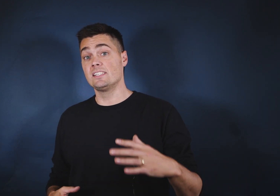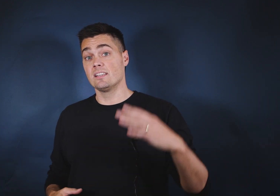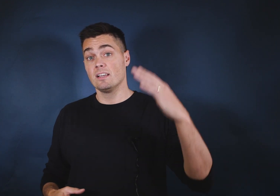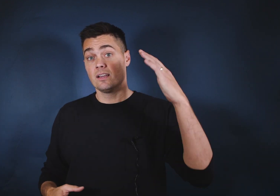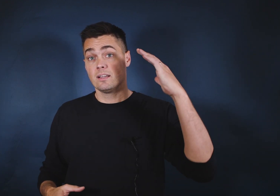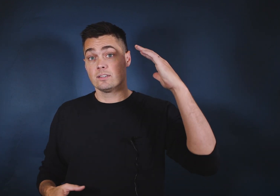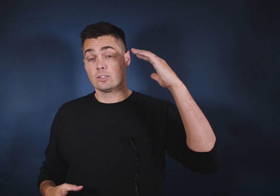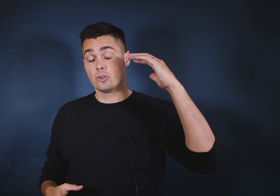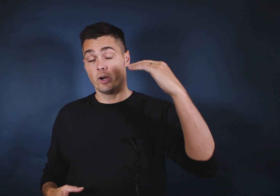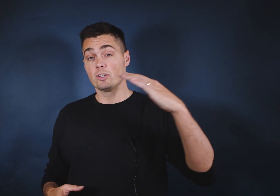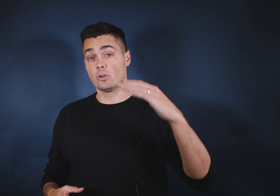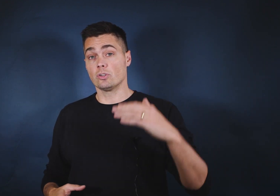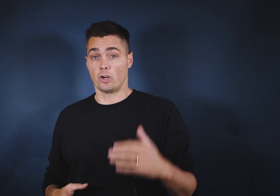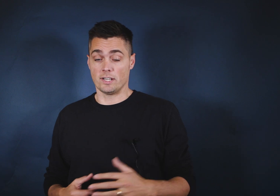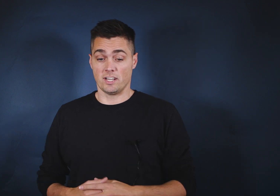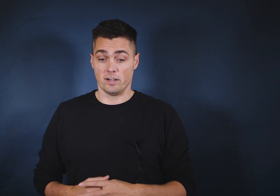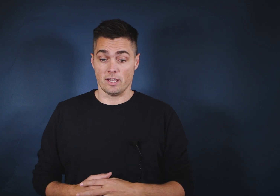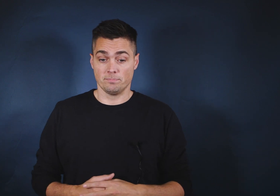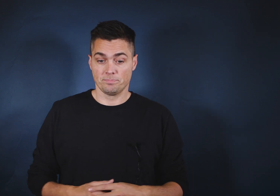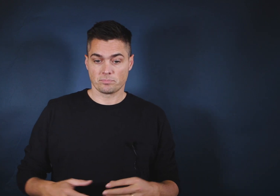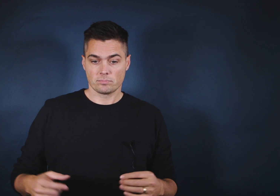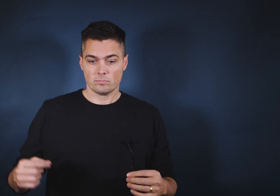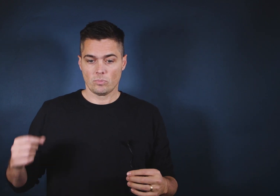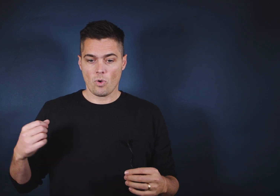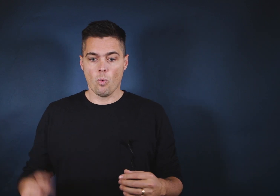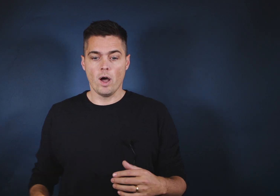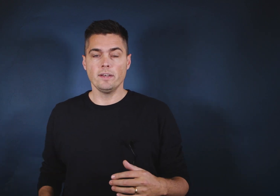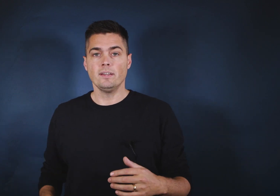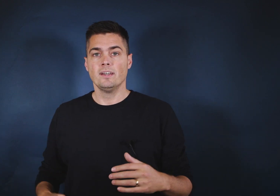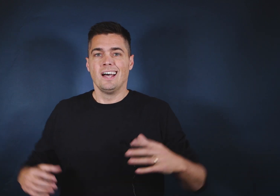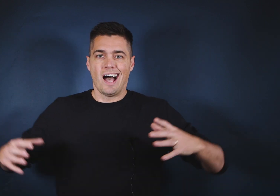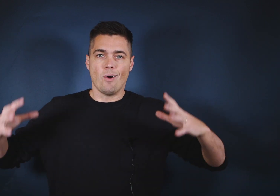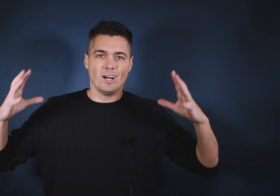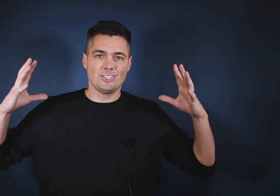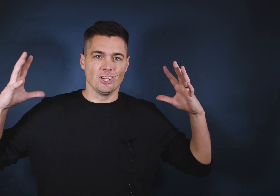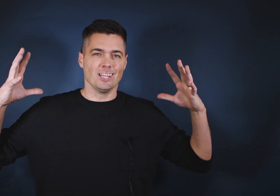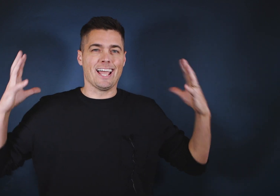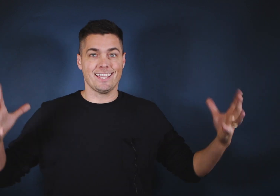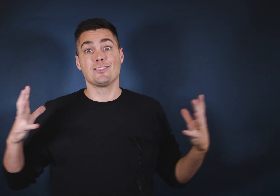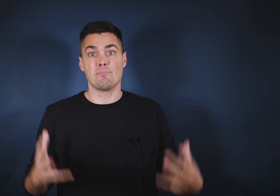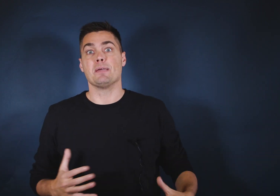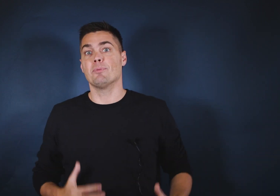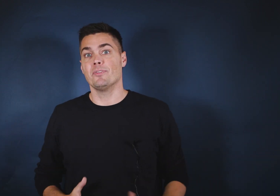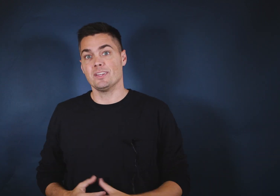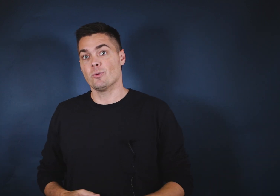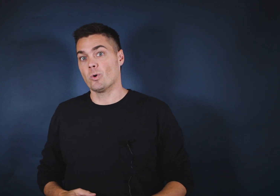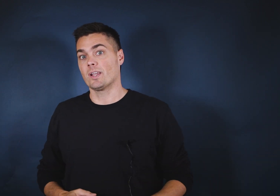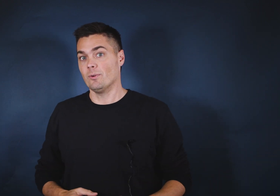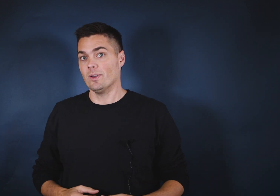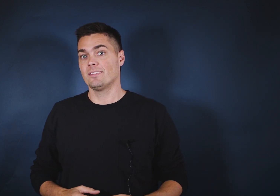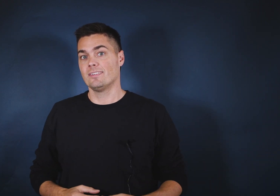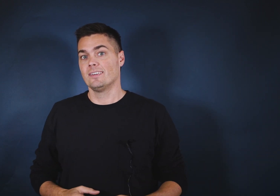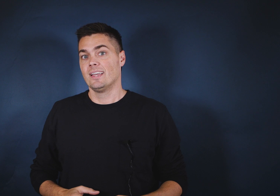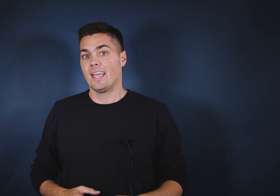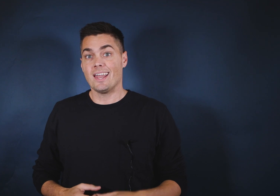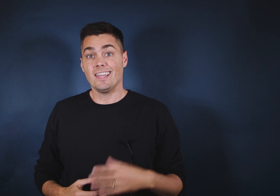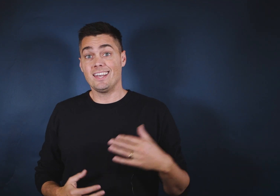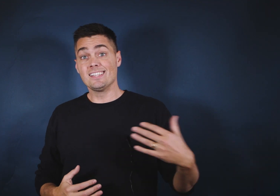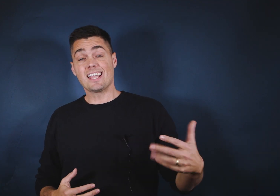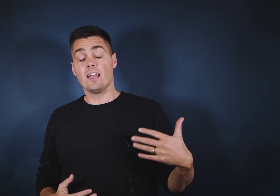critical criteria. One, I want you to like the people that you're working with. And it is kind